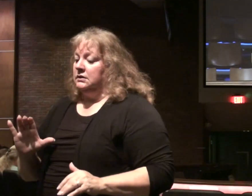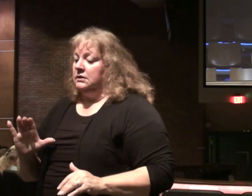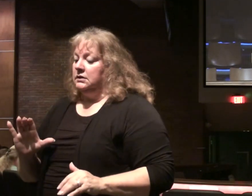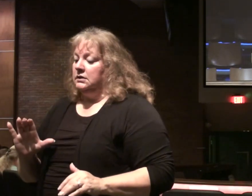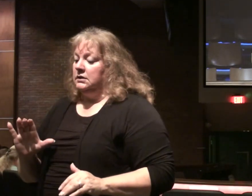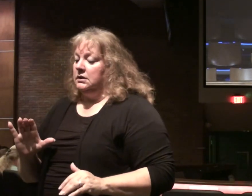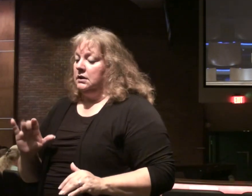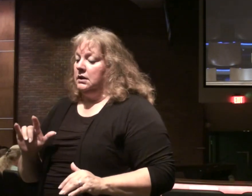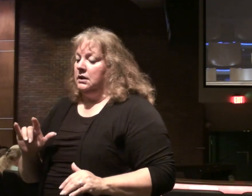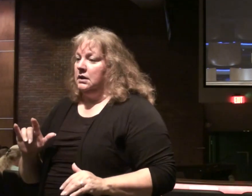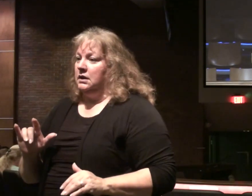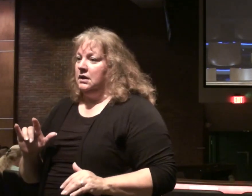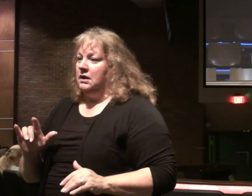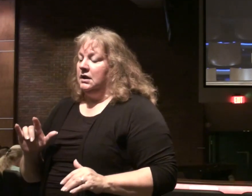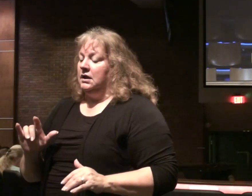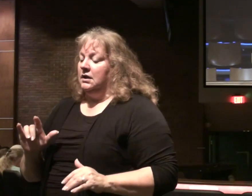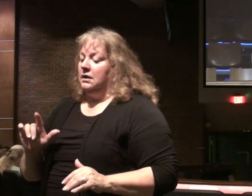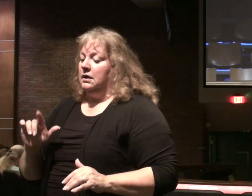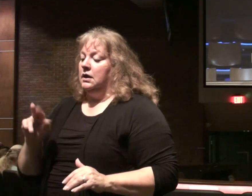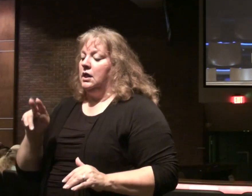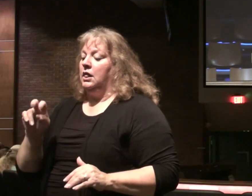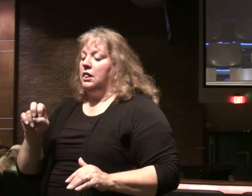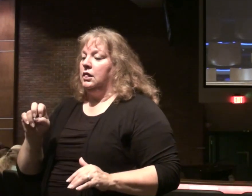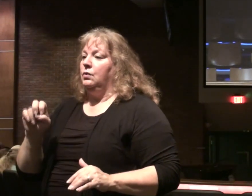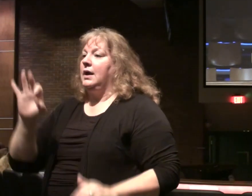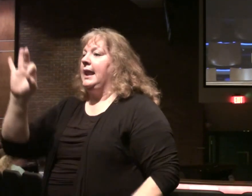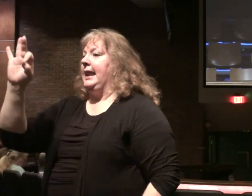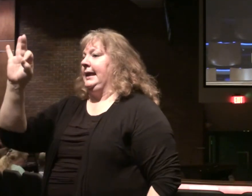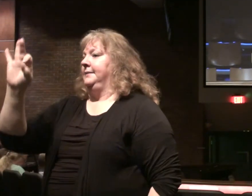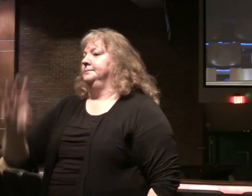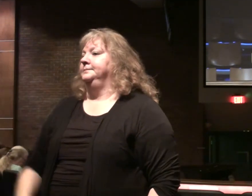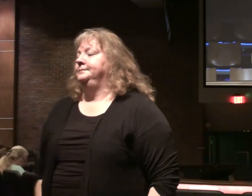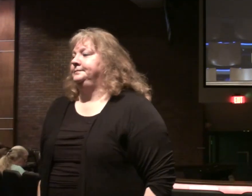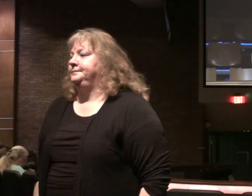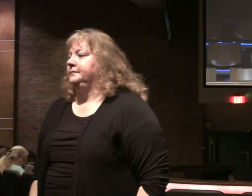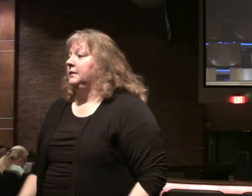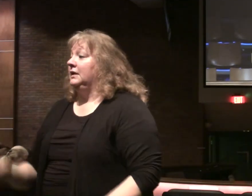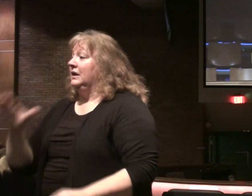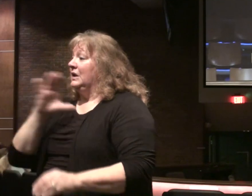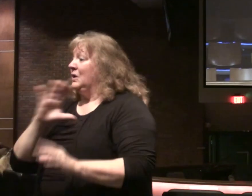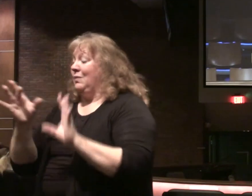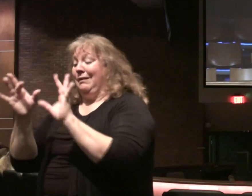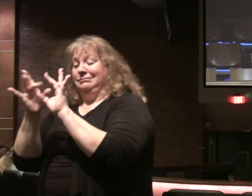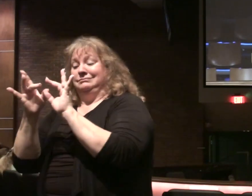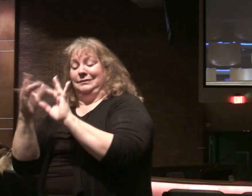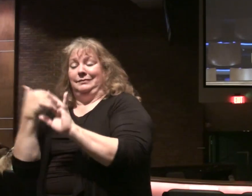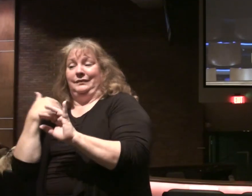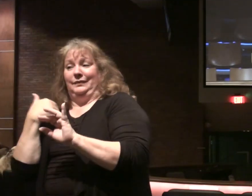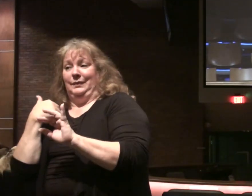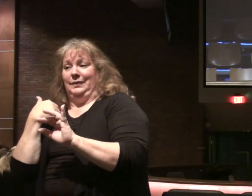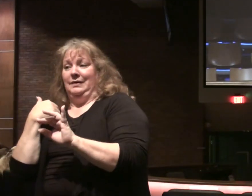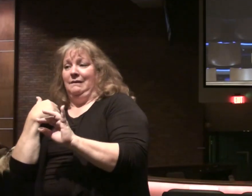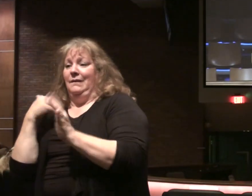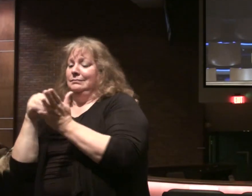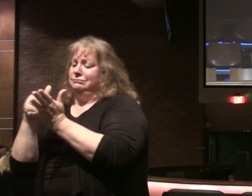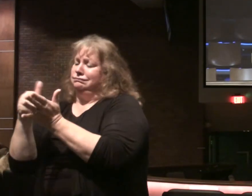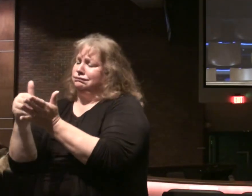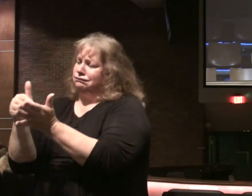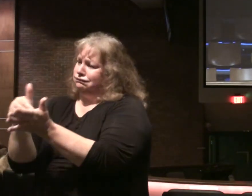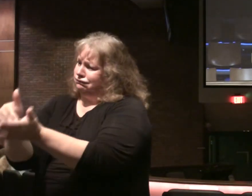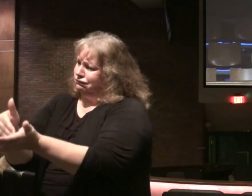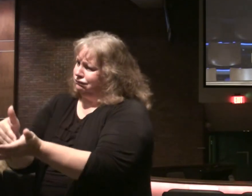If you did. Turn back a few pages. To Luke chapter 9. Christ said this before. Already to finish. He said it a number of times.